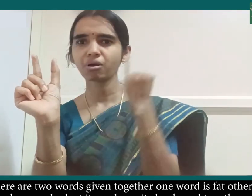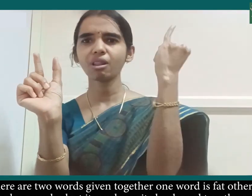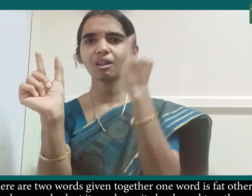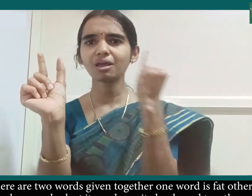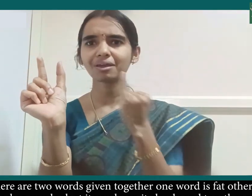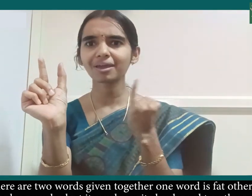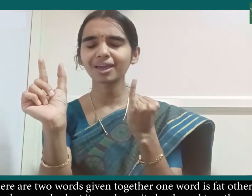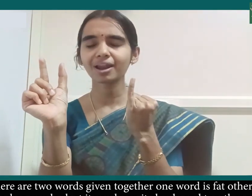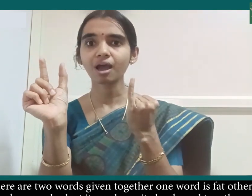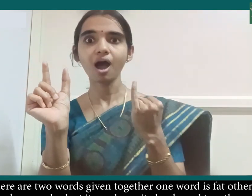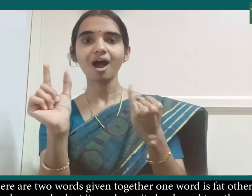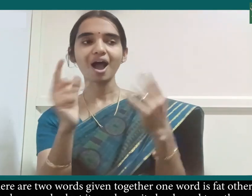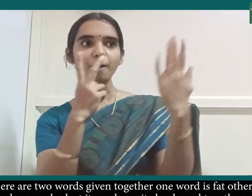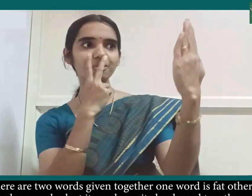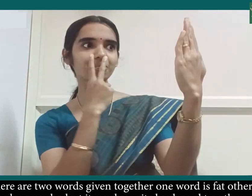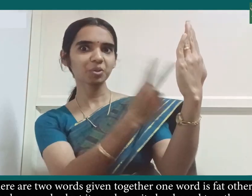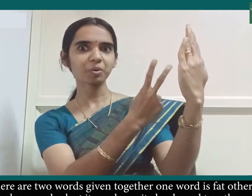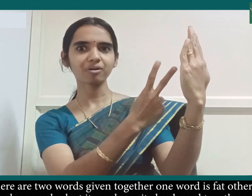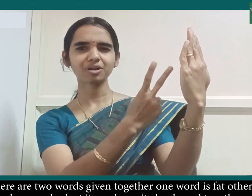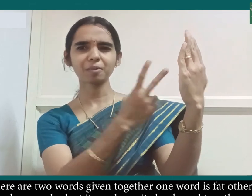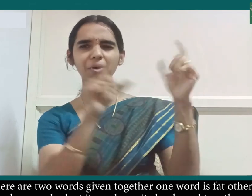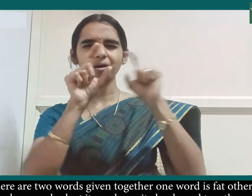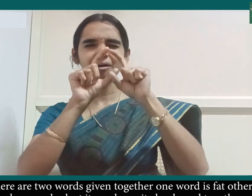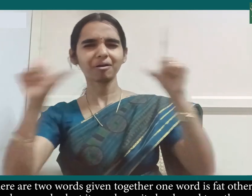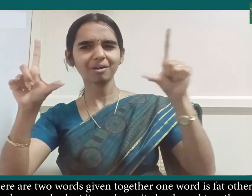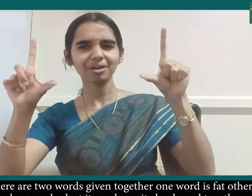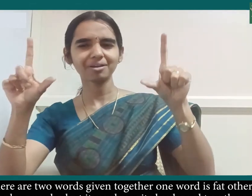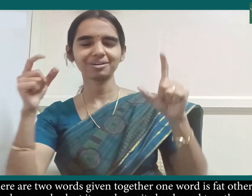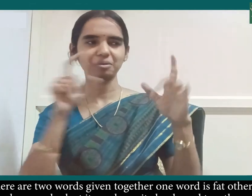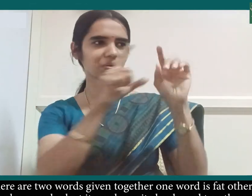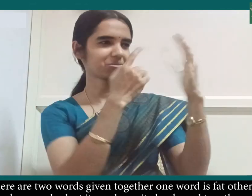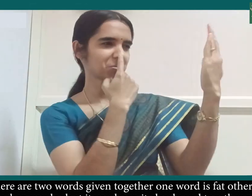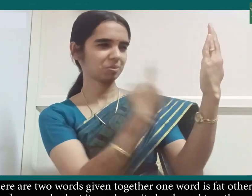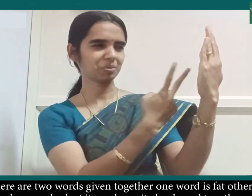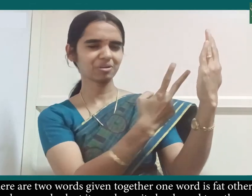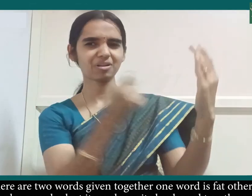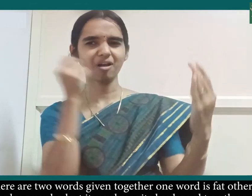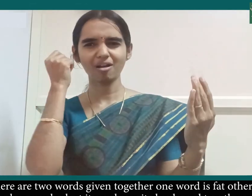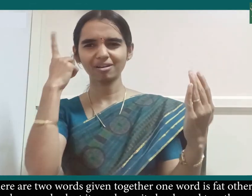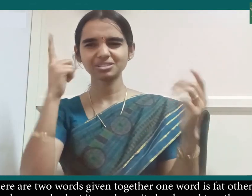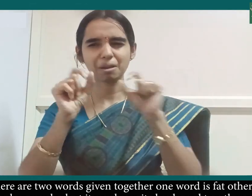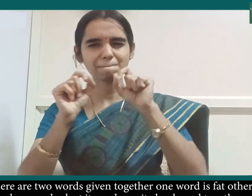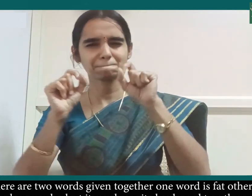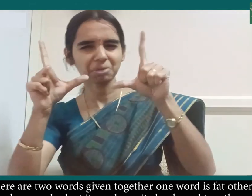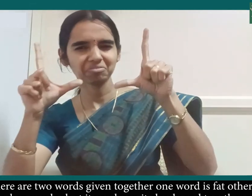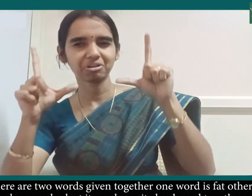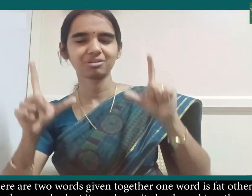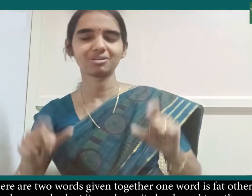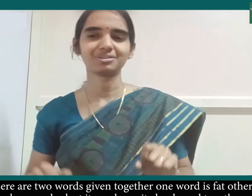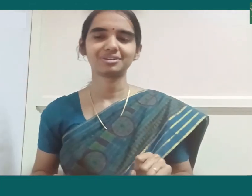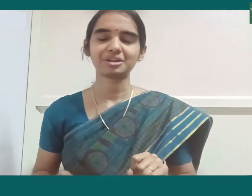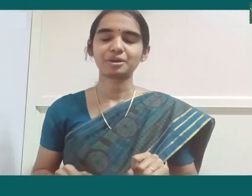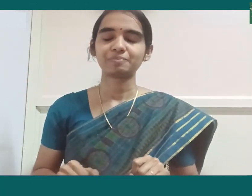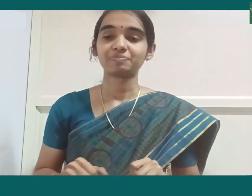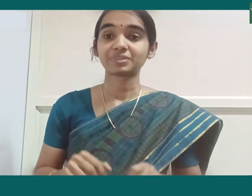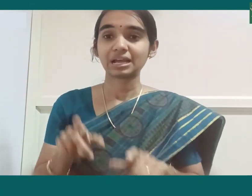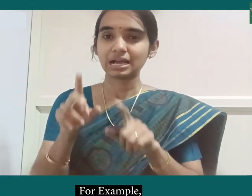and when you look at it you learn it clearly and together perfectly for